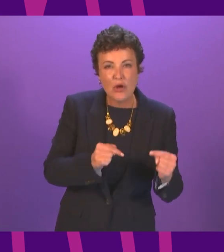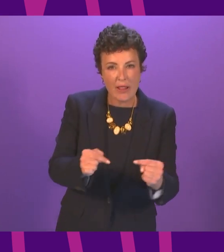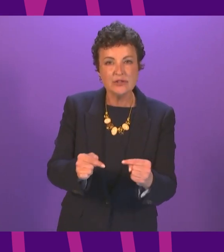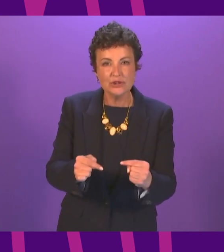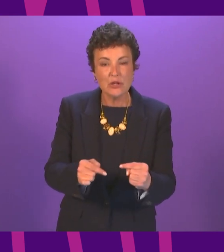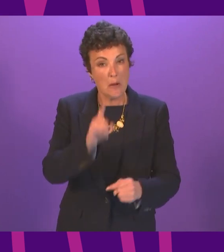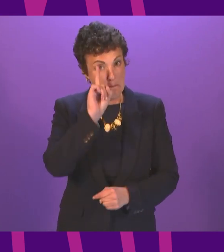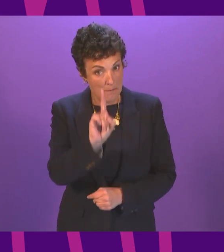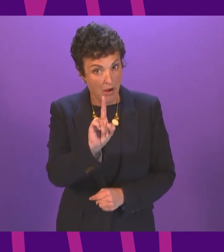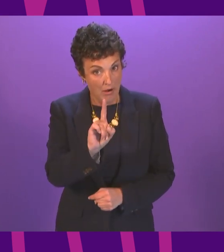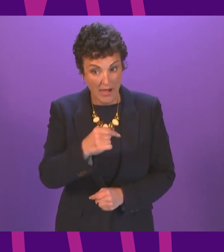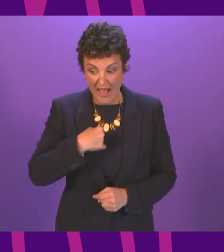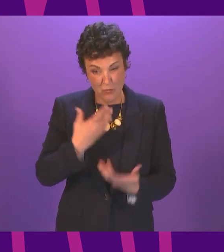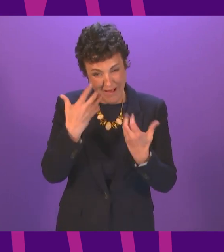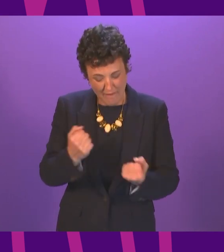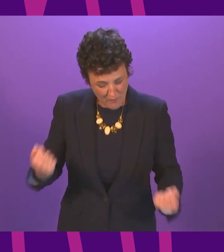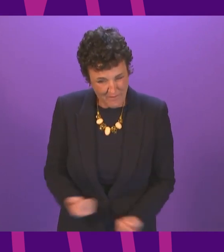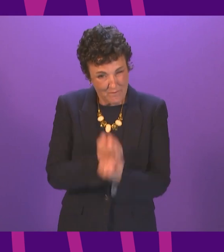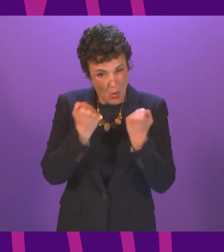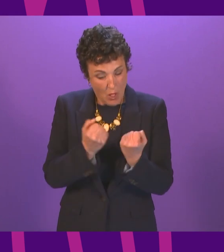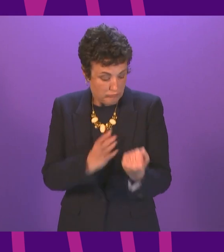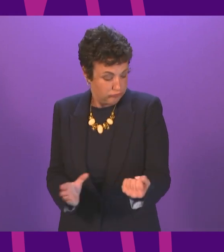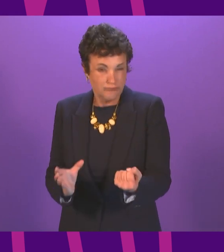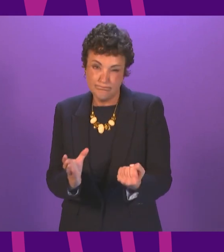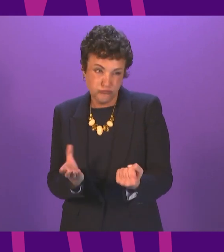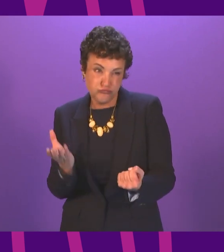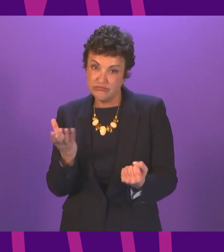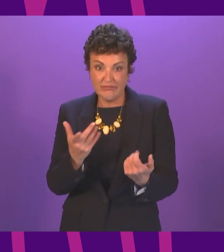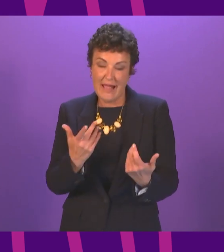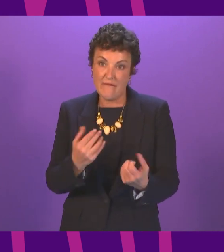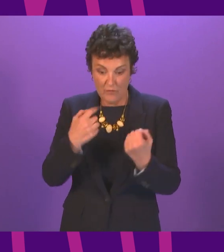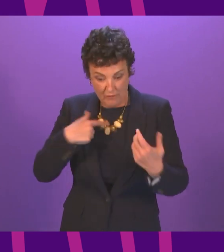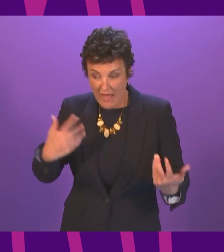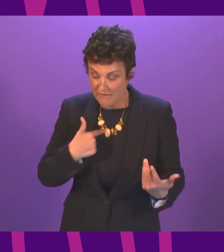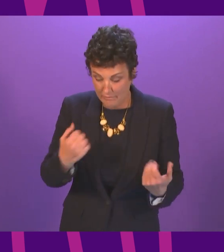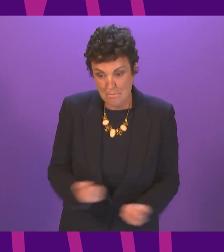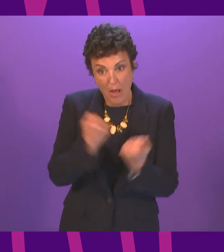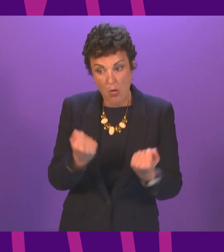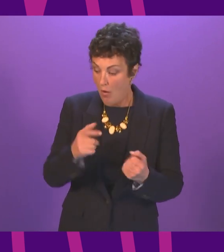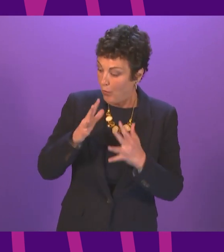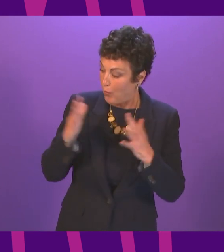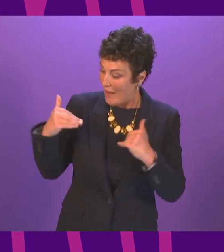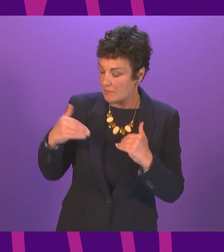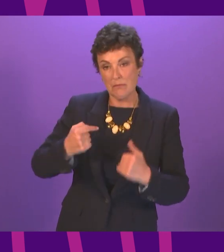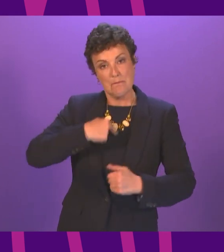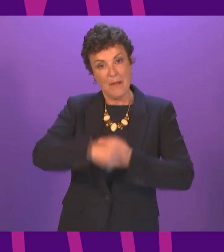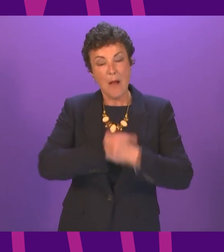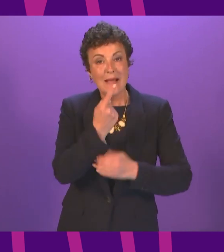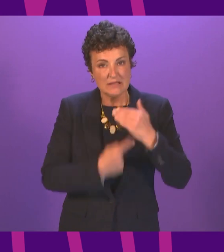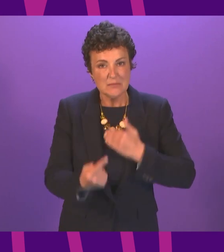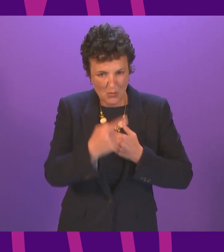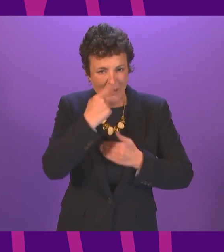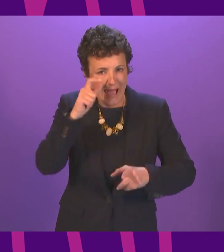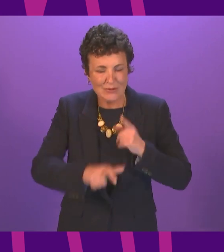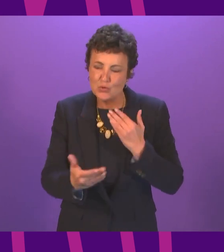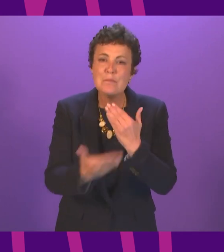with the full power of independence I know we will do so much more as well as a manifesto